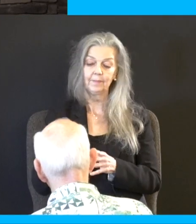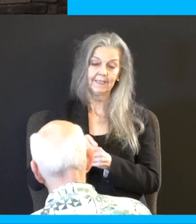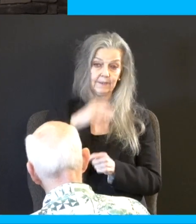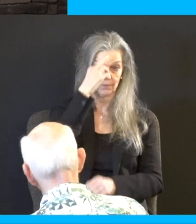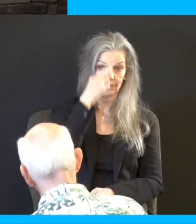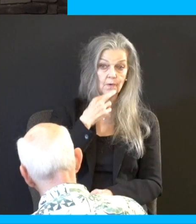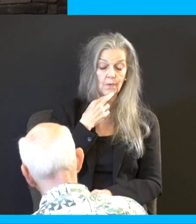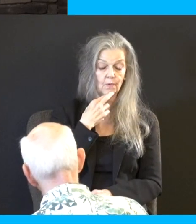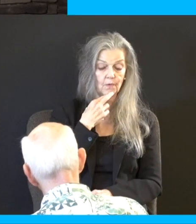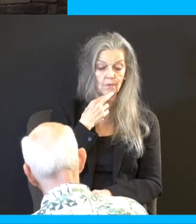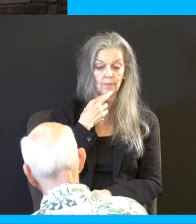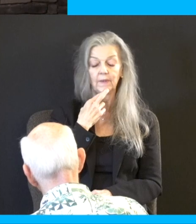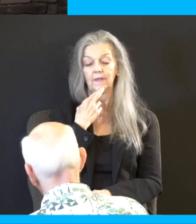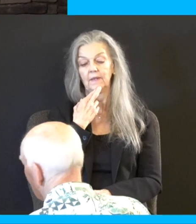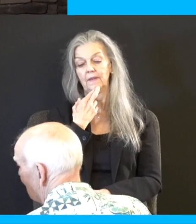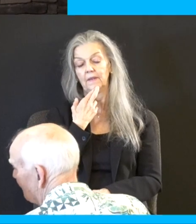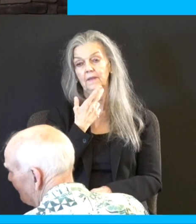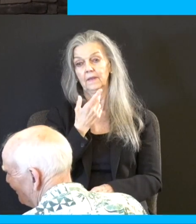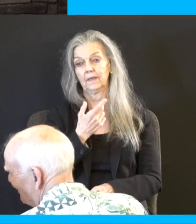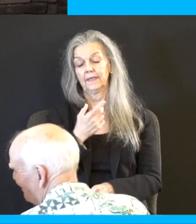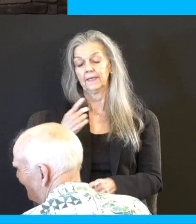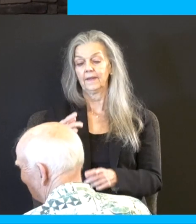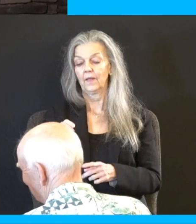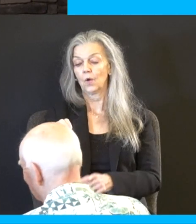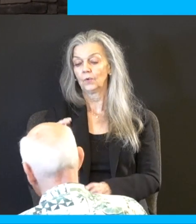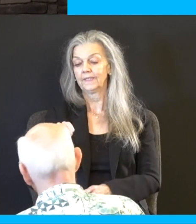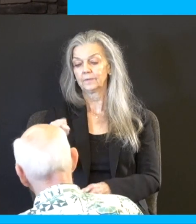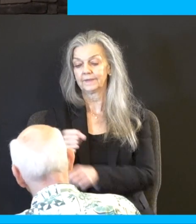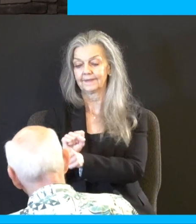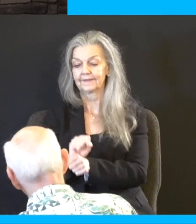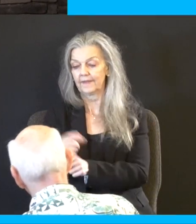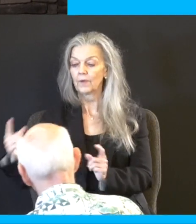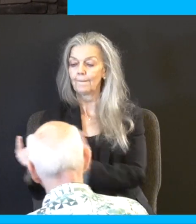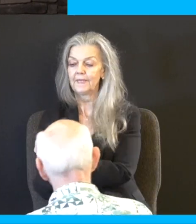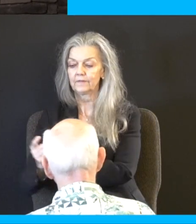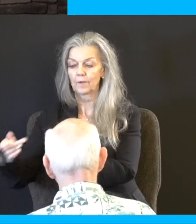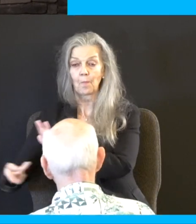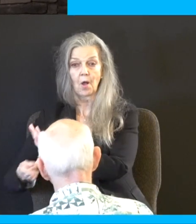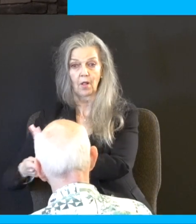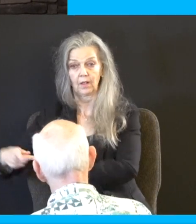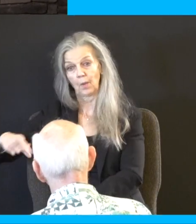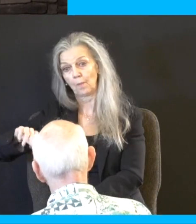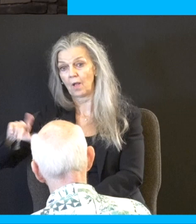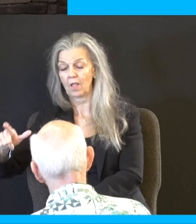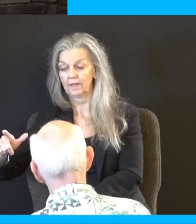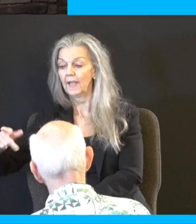he crosses the path of this guy named Paul. Paul shares the gospel with him, we think, in some fashion. He becomes a believer.